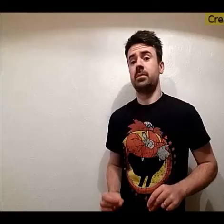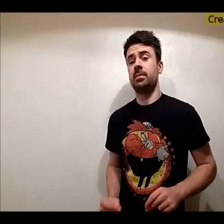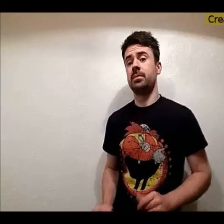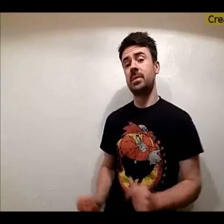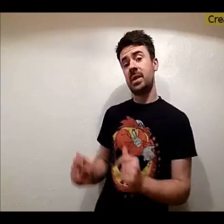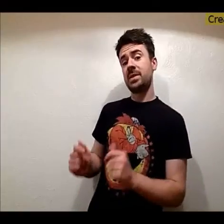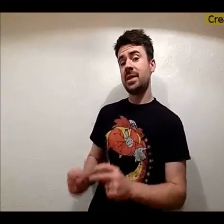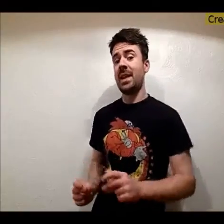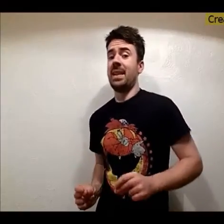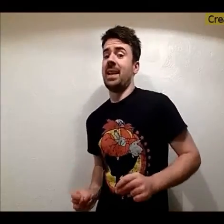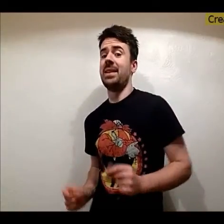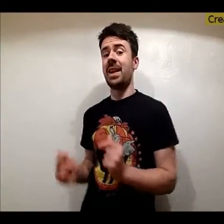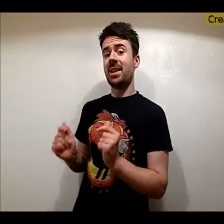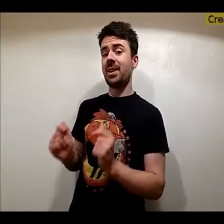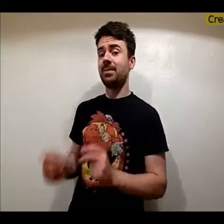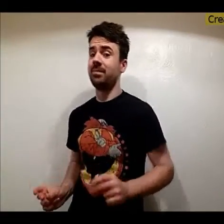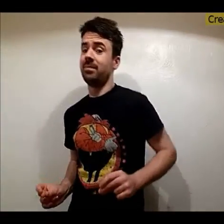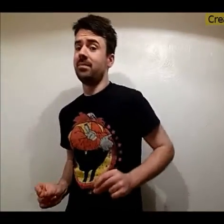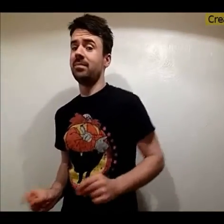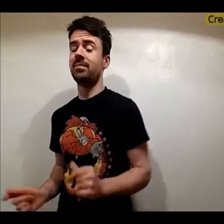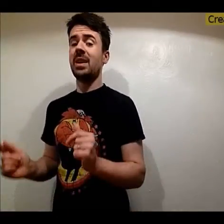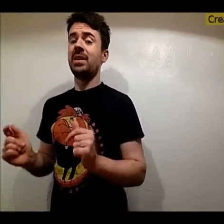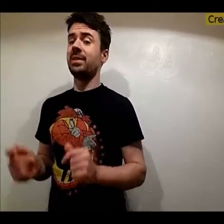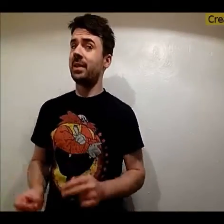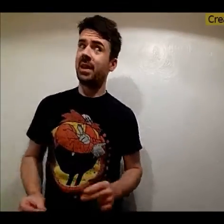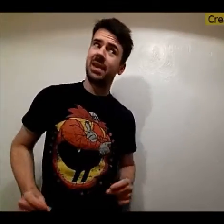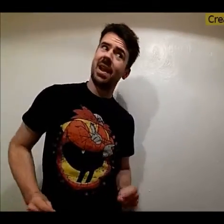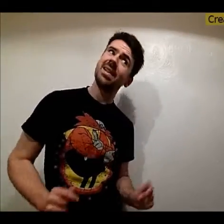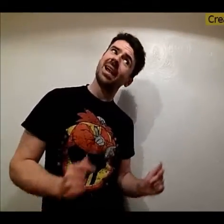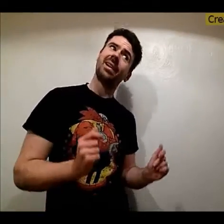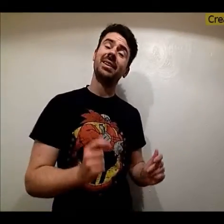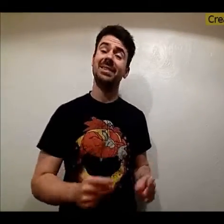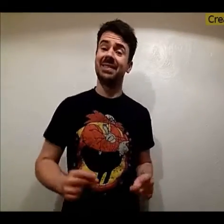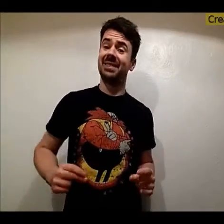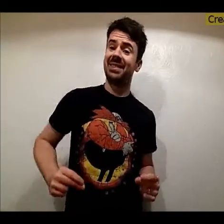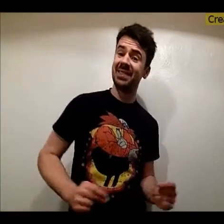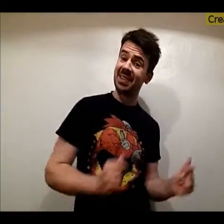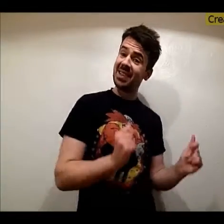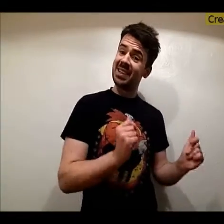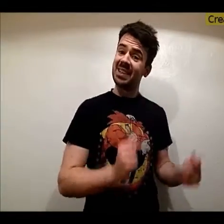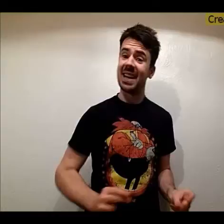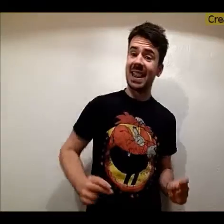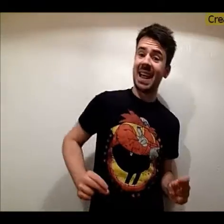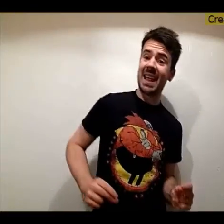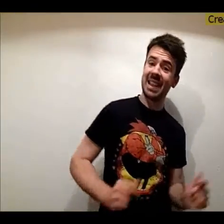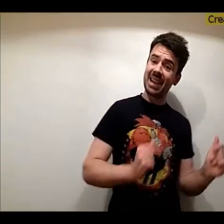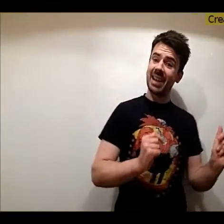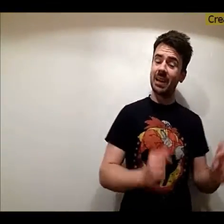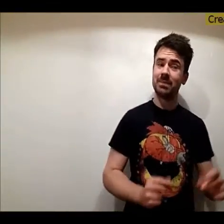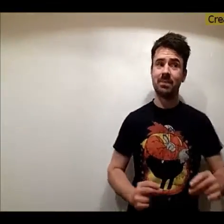Sha-la-la-la, Sha-la-la-la, Sha-la-la-la